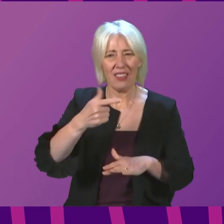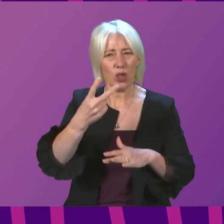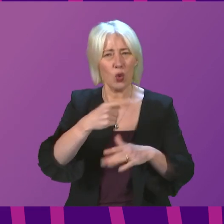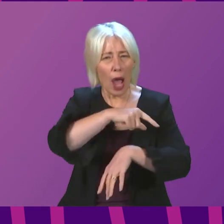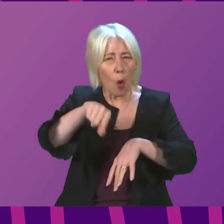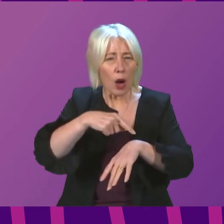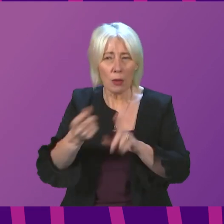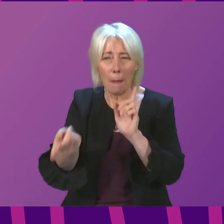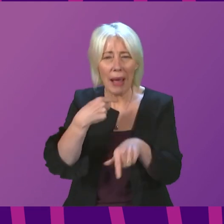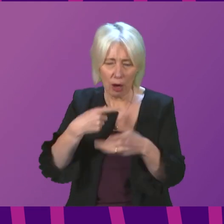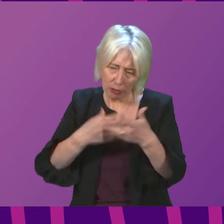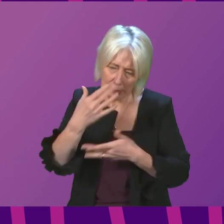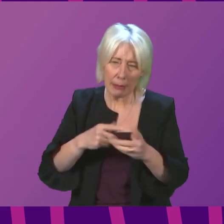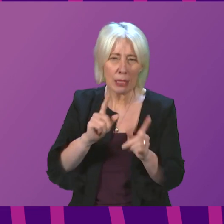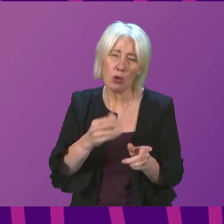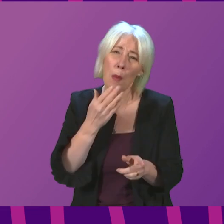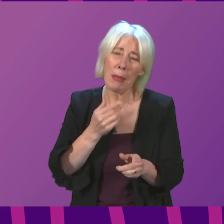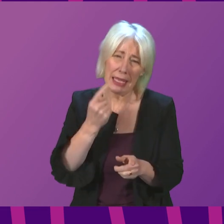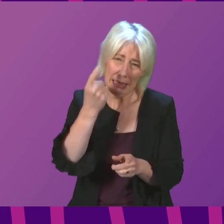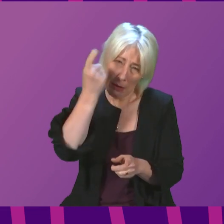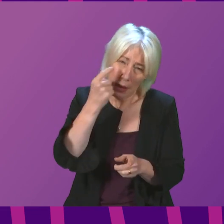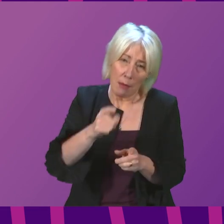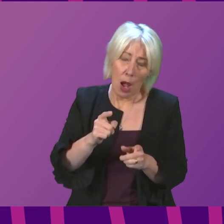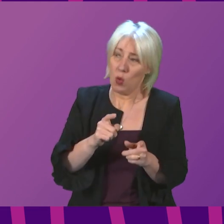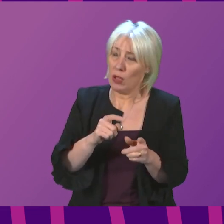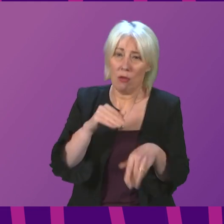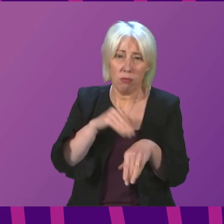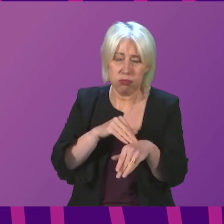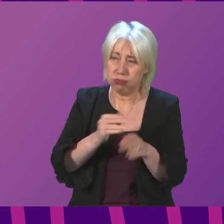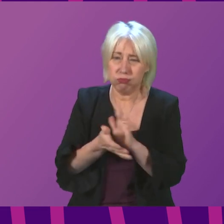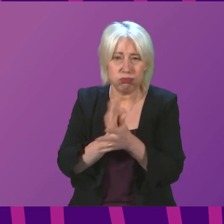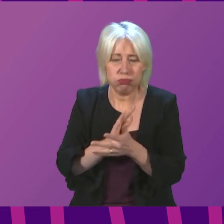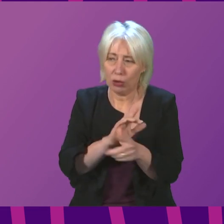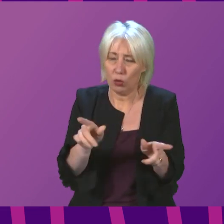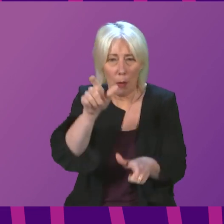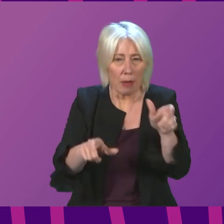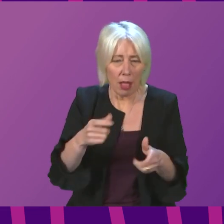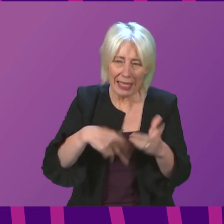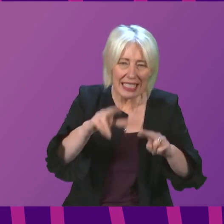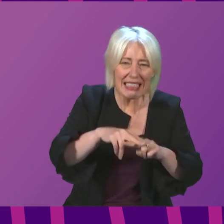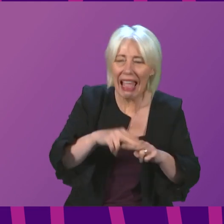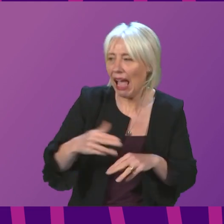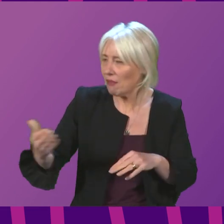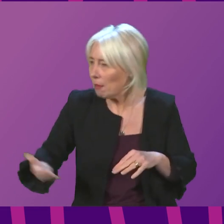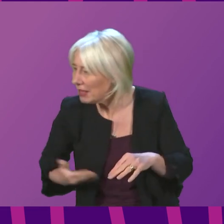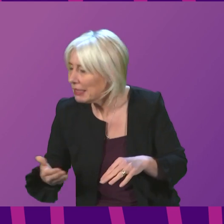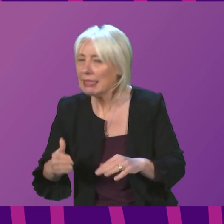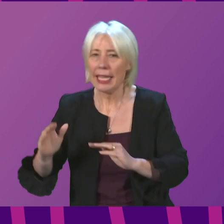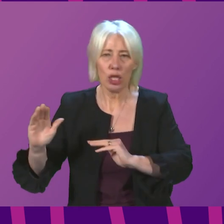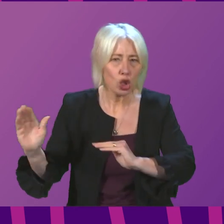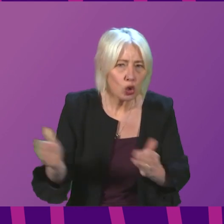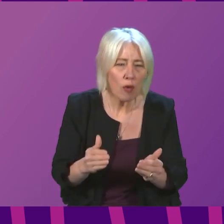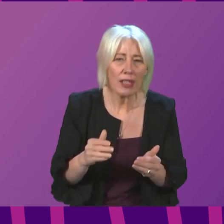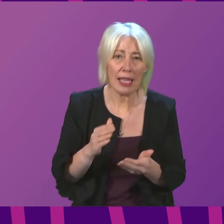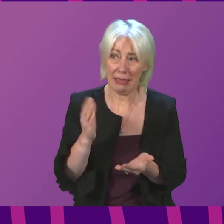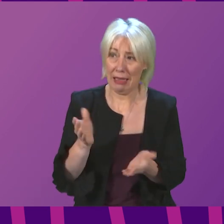ask the First Minister to consider the disruption this is having on frontline workers, the disruption it is having on services, on businesses and literally putting